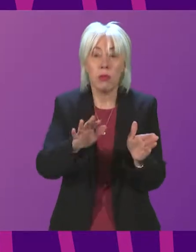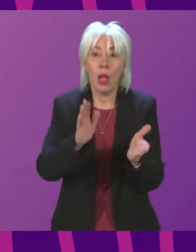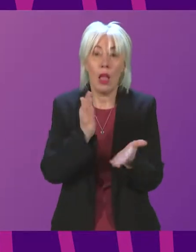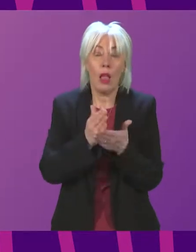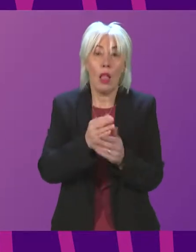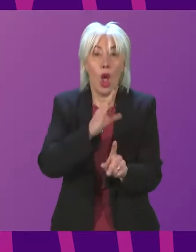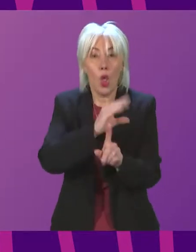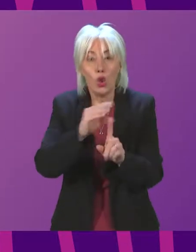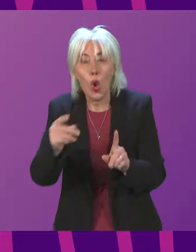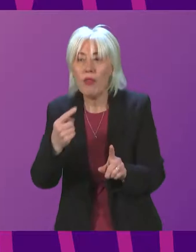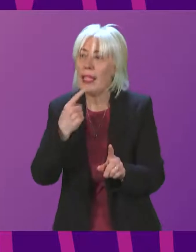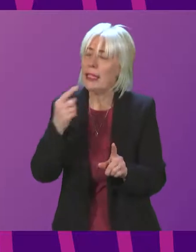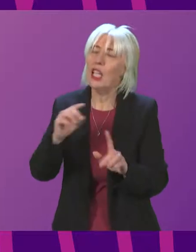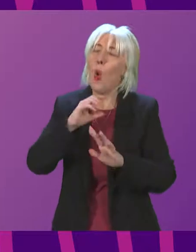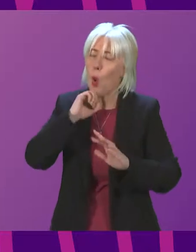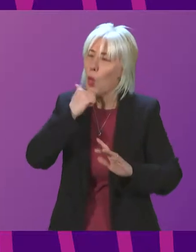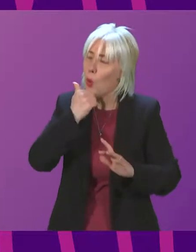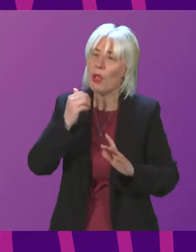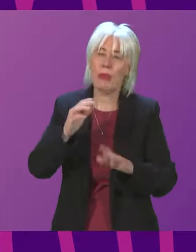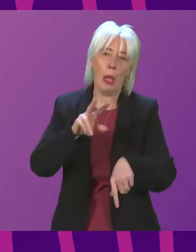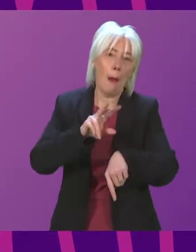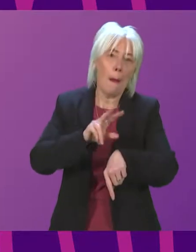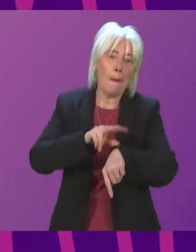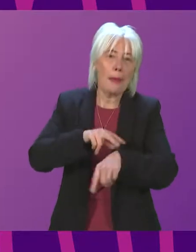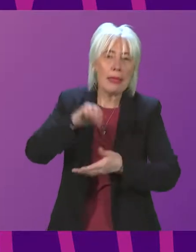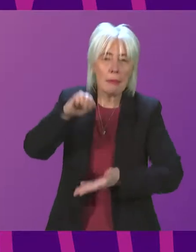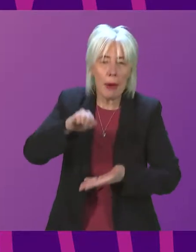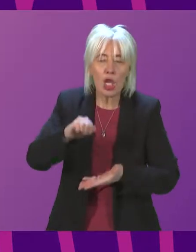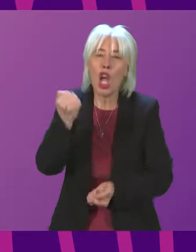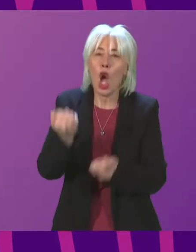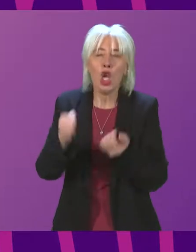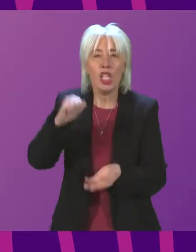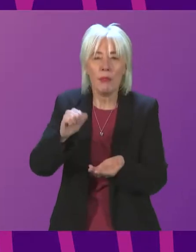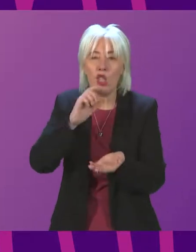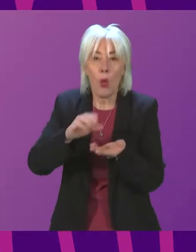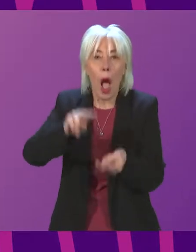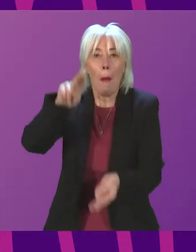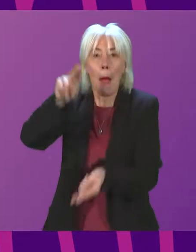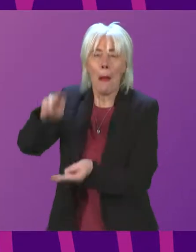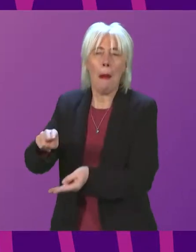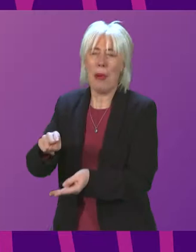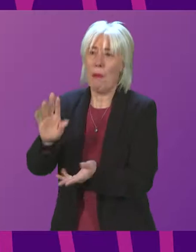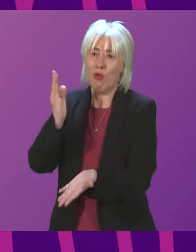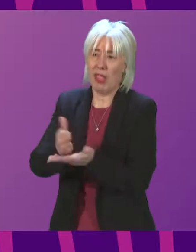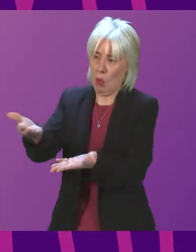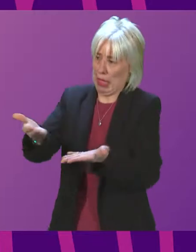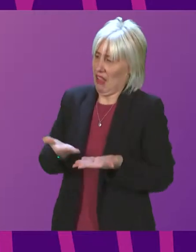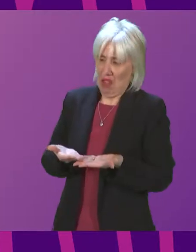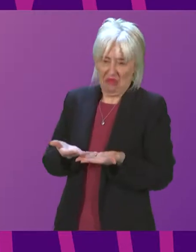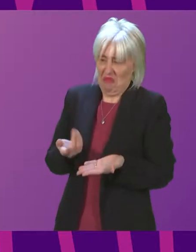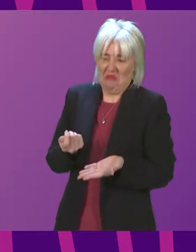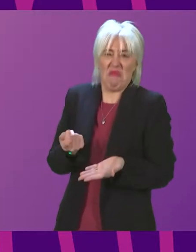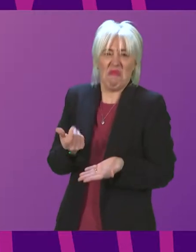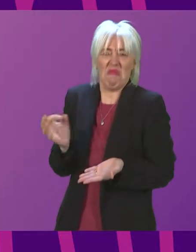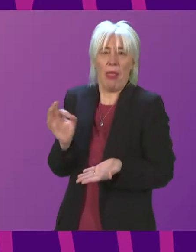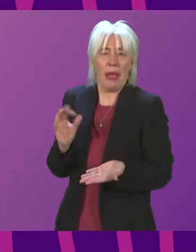we've had of Tories saying there's going to be massive increases to police budgets and justice budgets, when it came to the budget, they offered no amendment to the budget proposed by this Government.